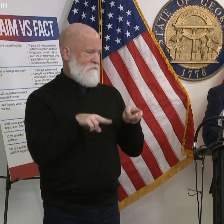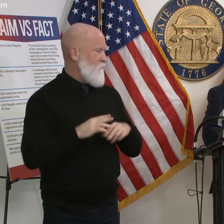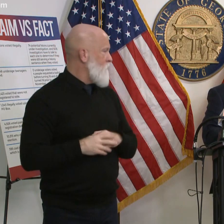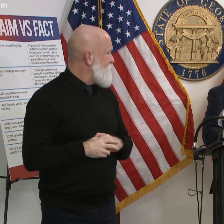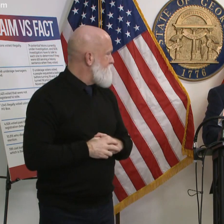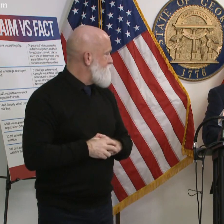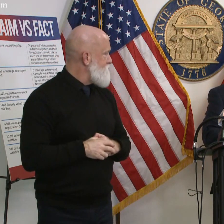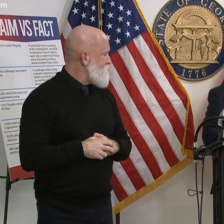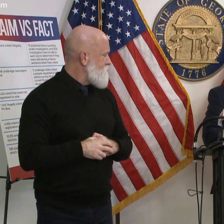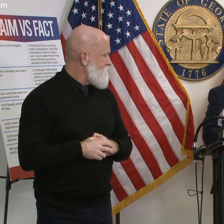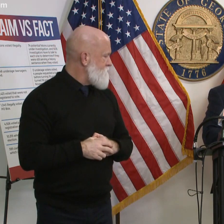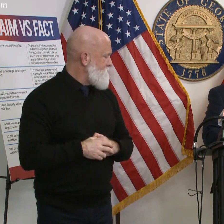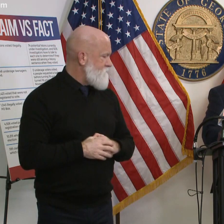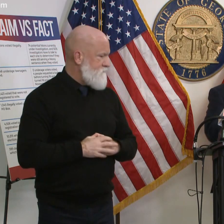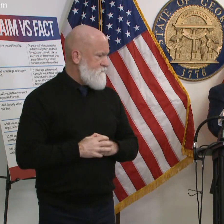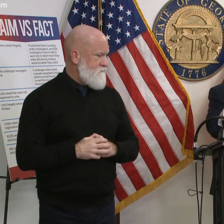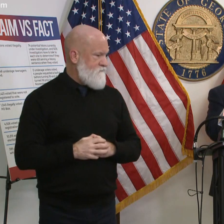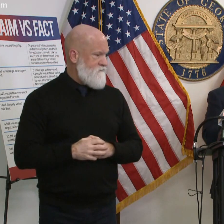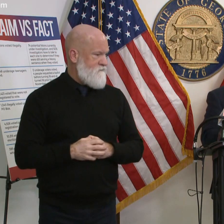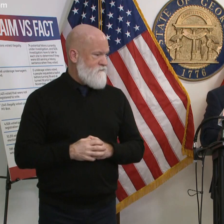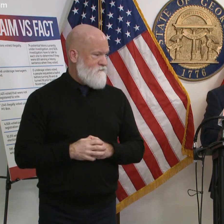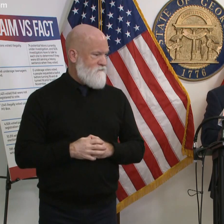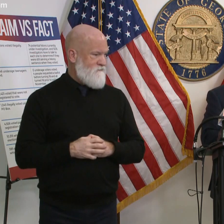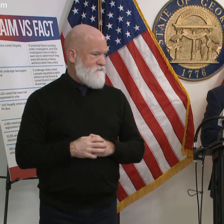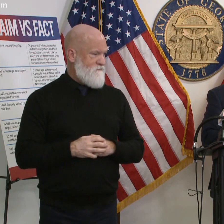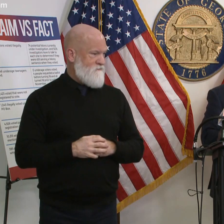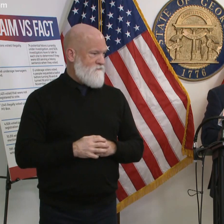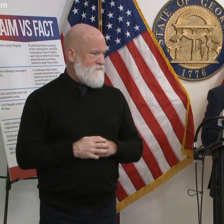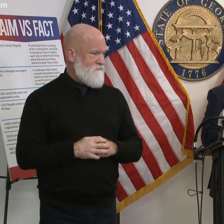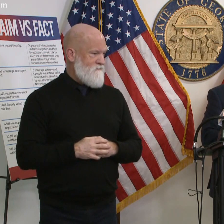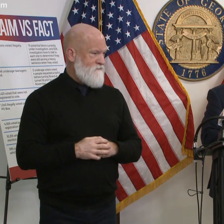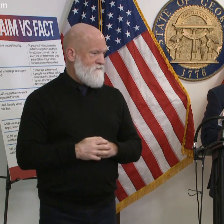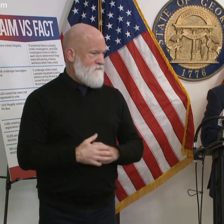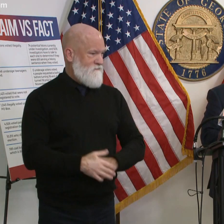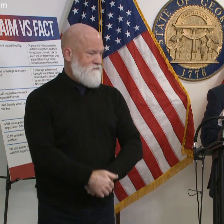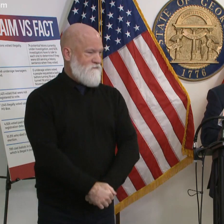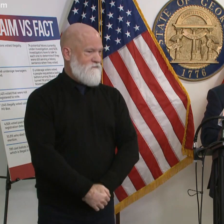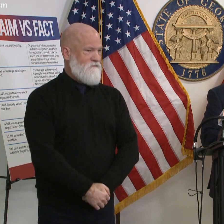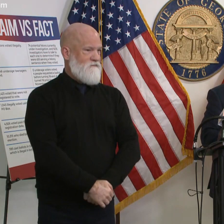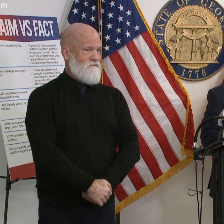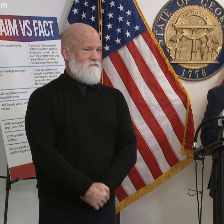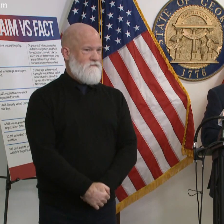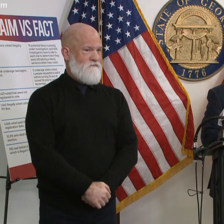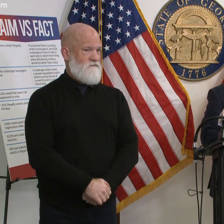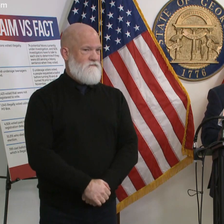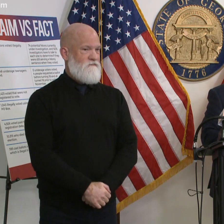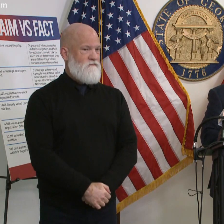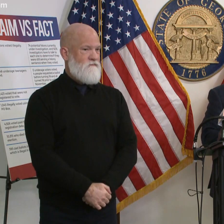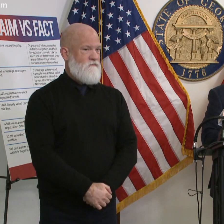um let's see i know this is exciting television for everybody